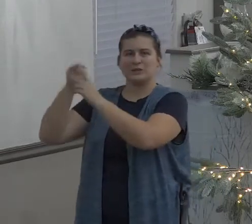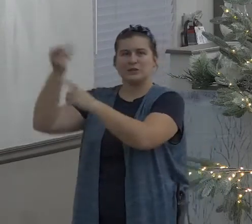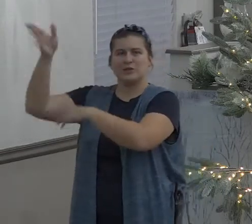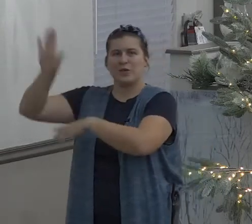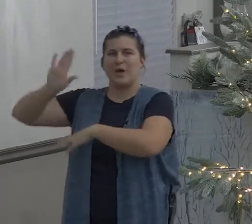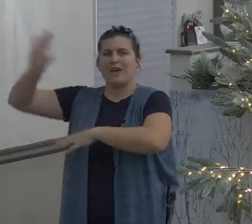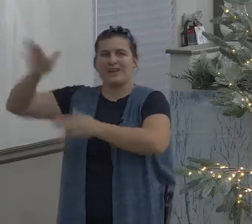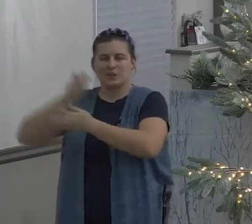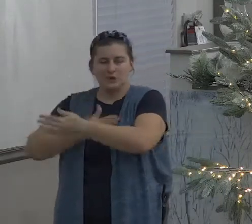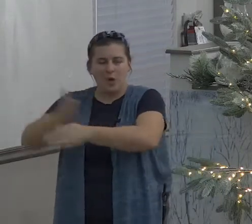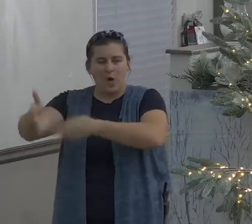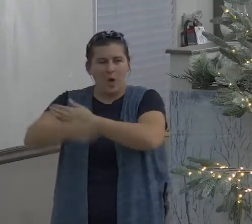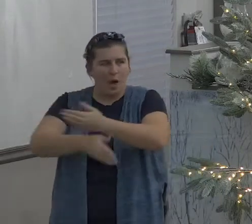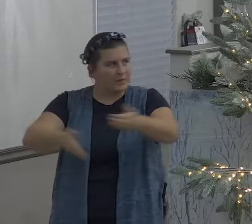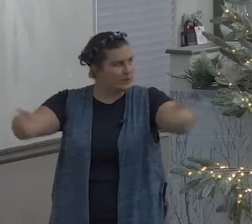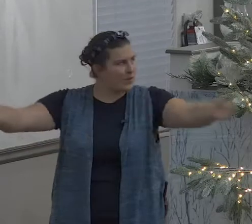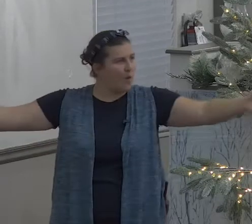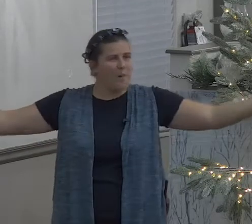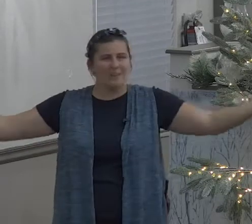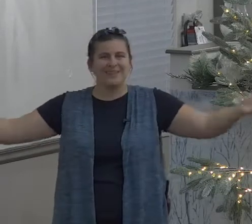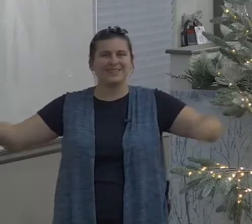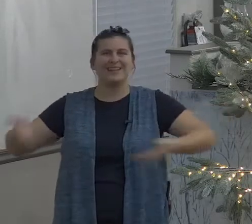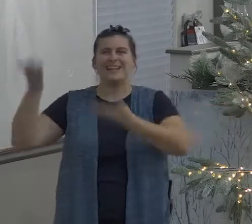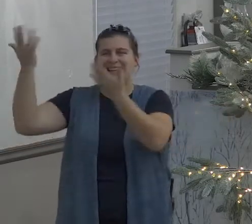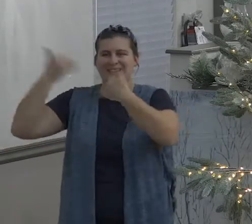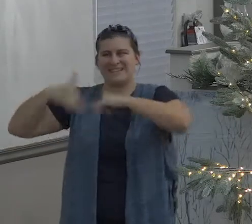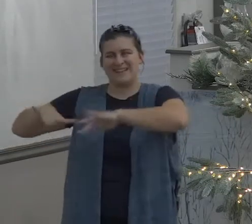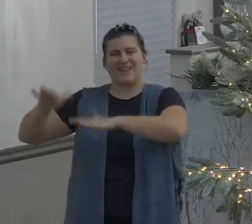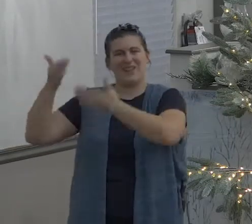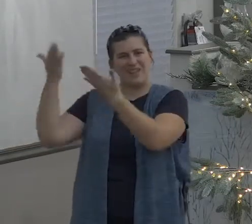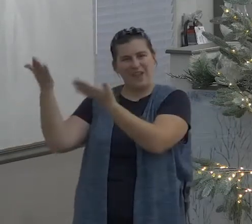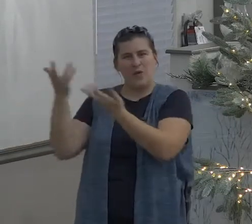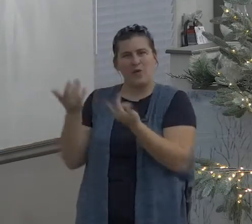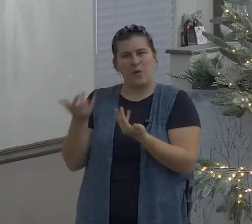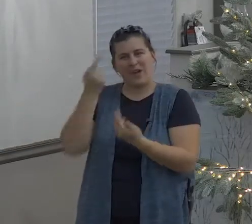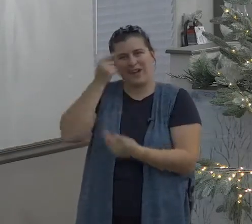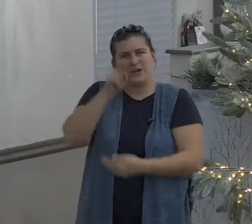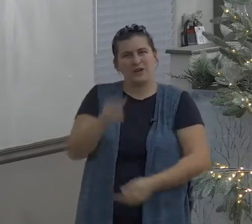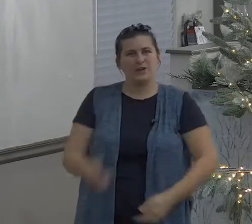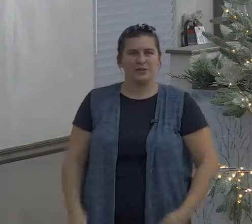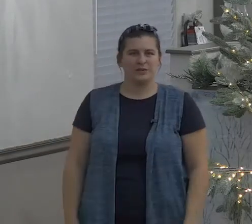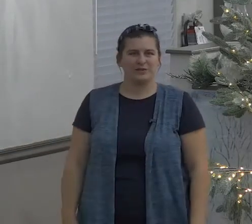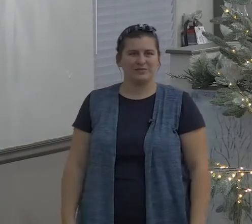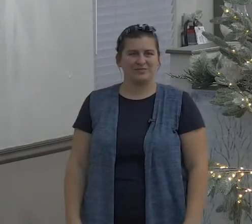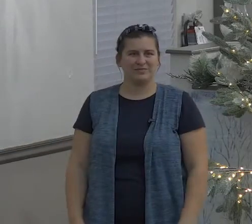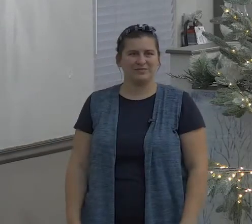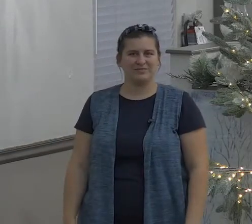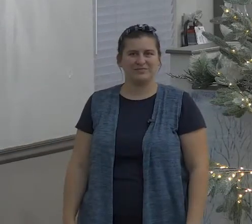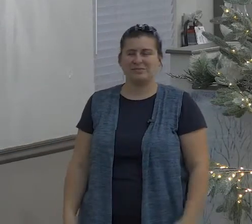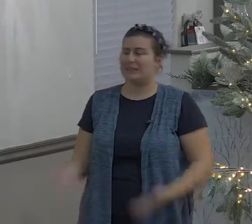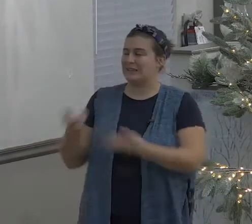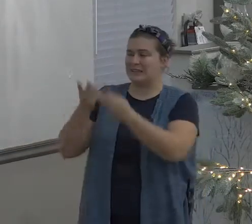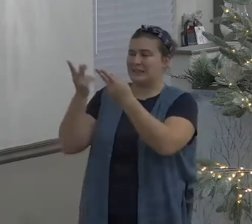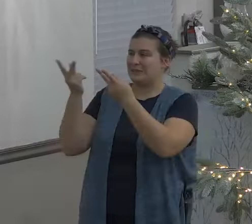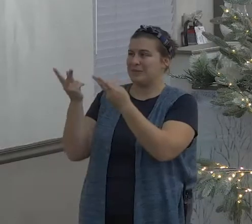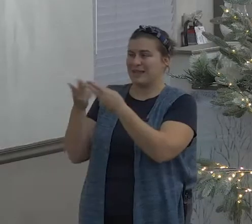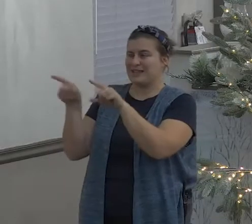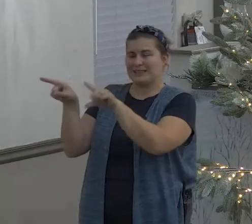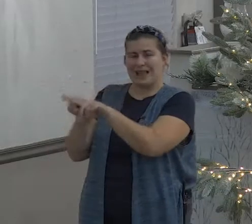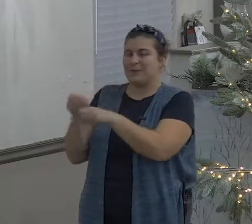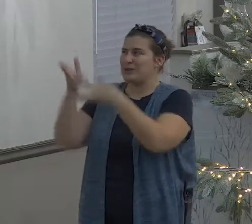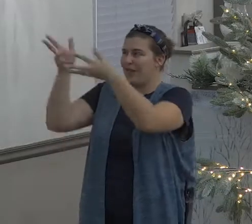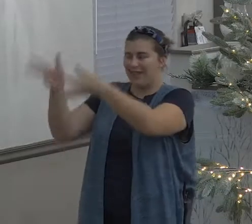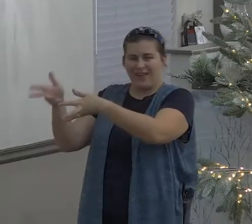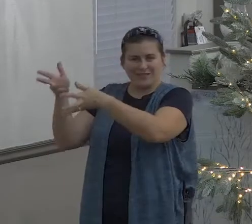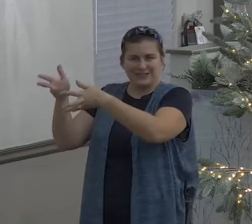and if you found yourself wandering do you know that any moment you can come back and here's the arms of the Lord right here